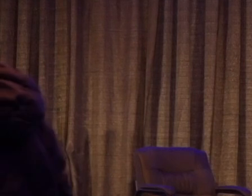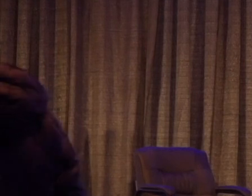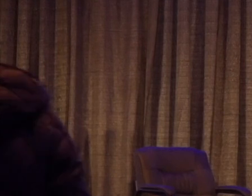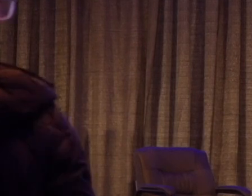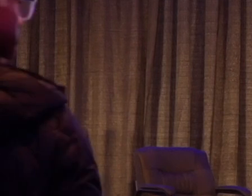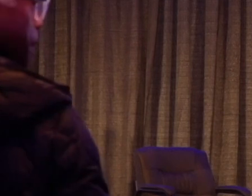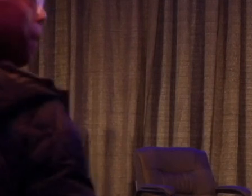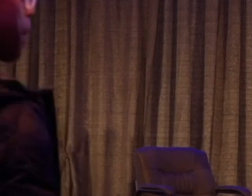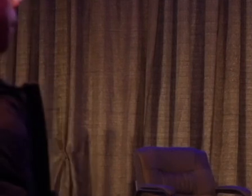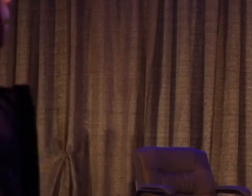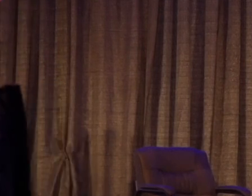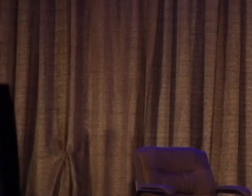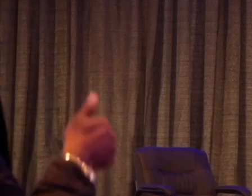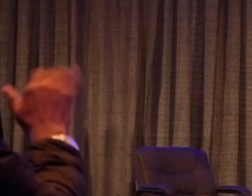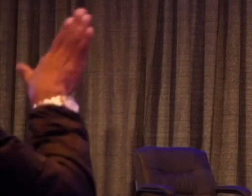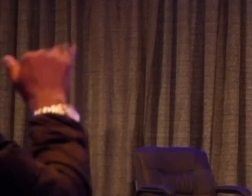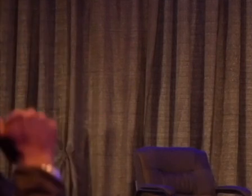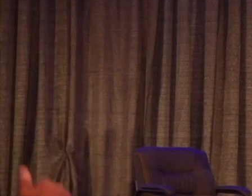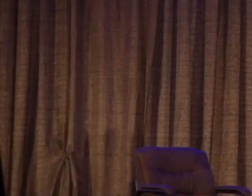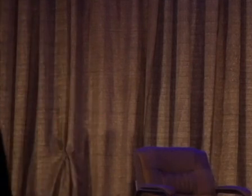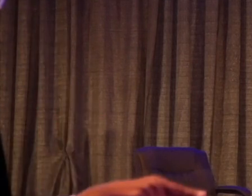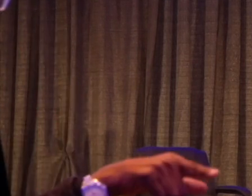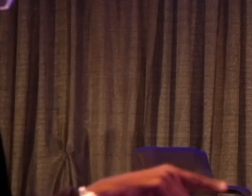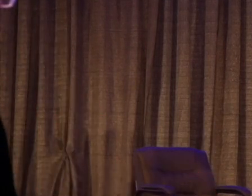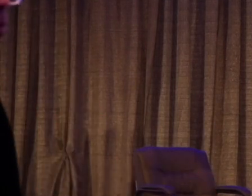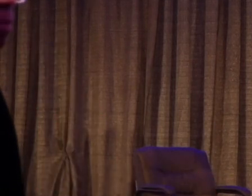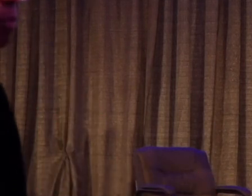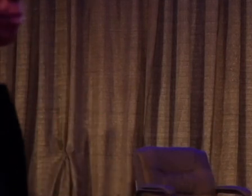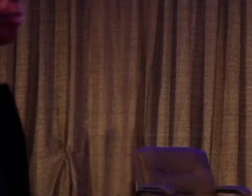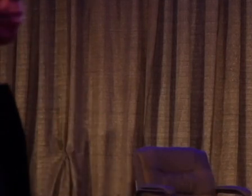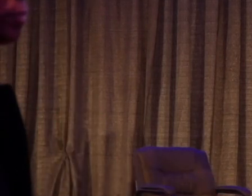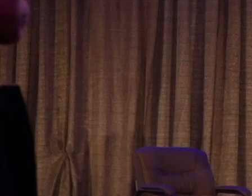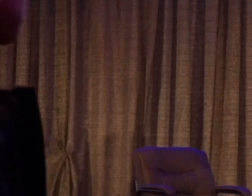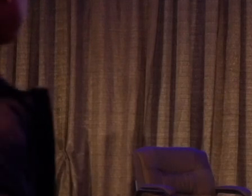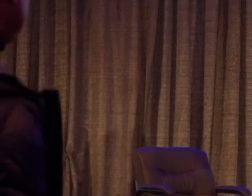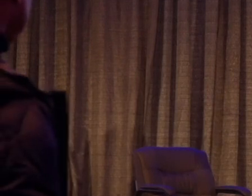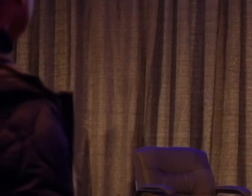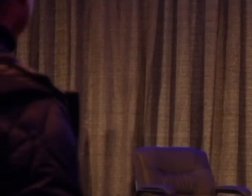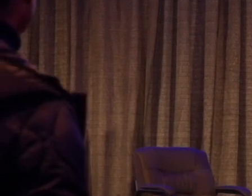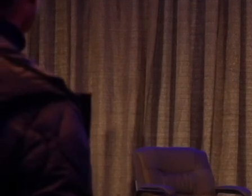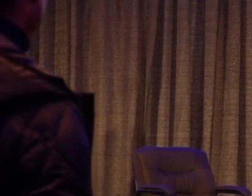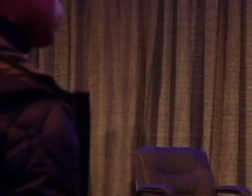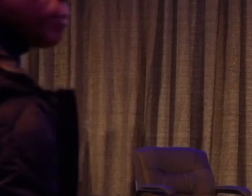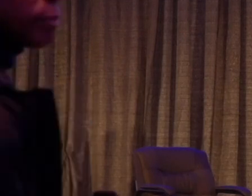or the curtains, I'm not your person. I'm going to tear down walls. I'm going to dig up foundations.